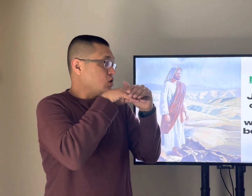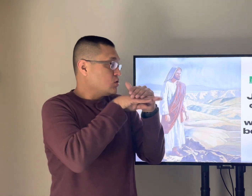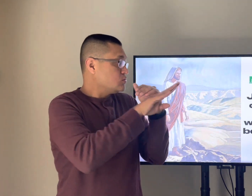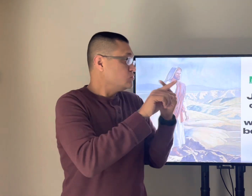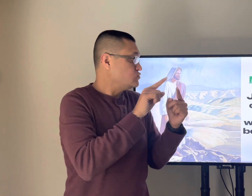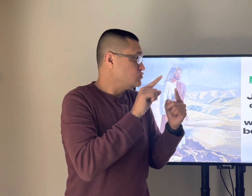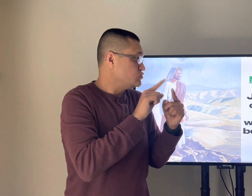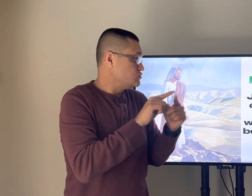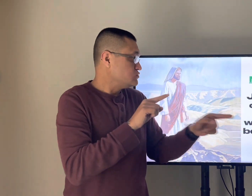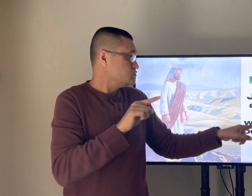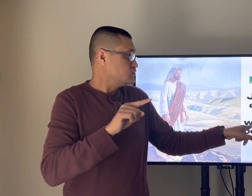into